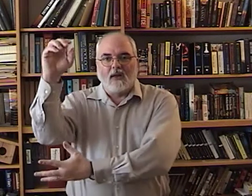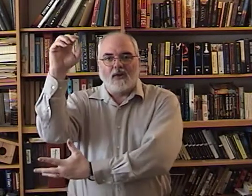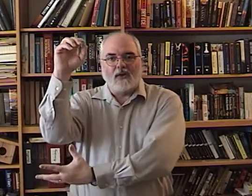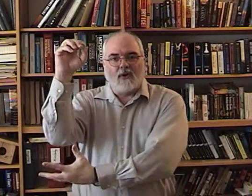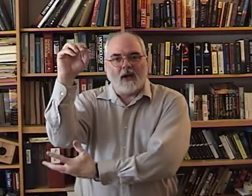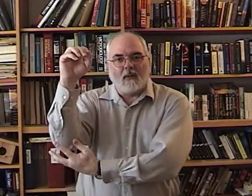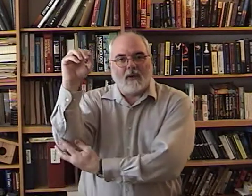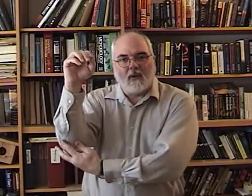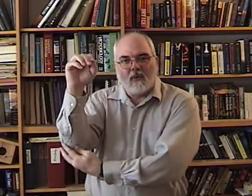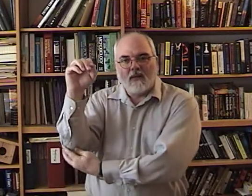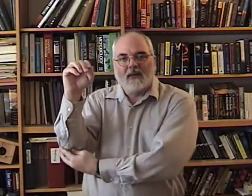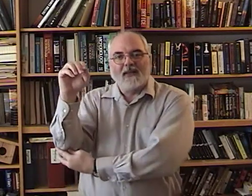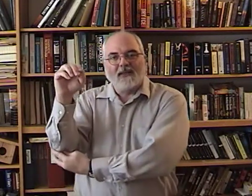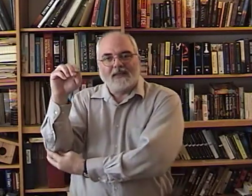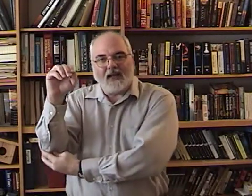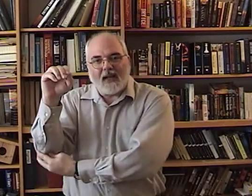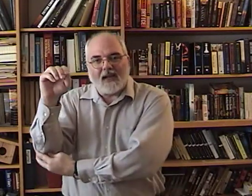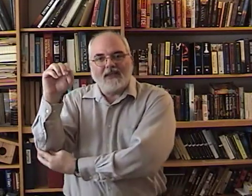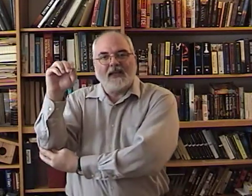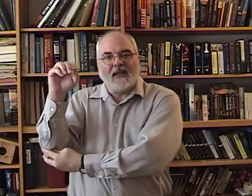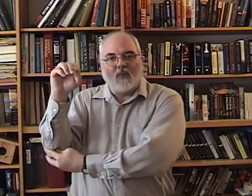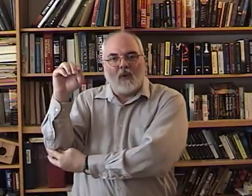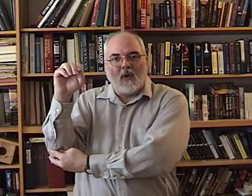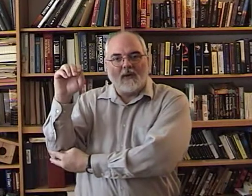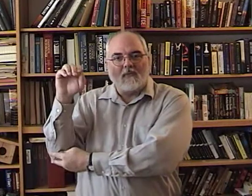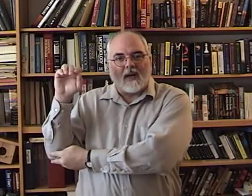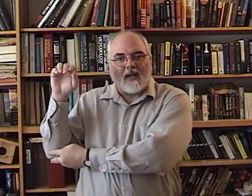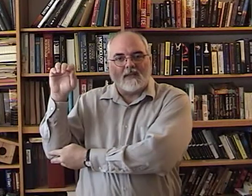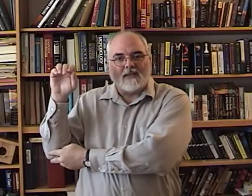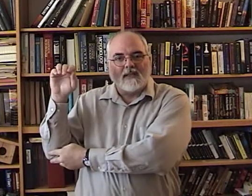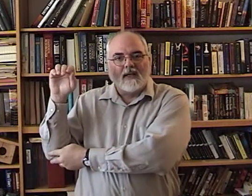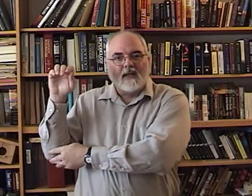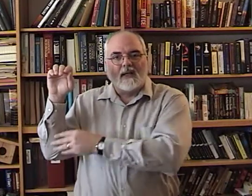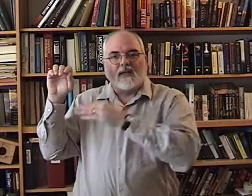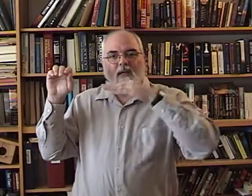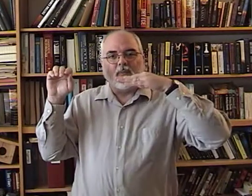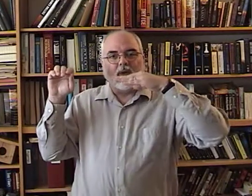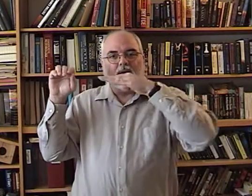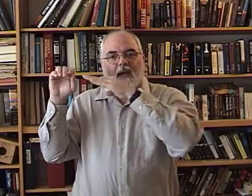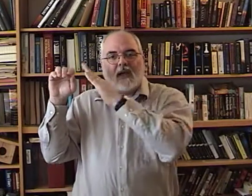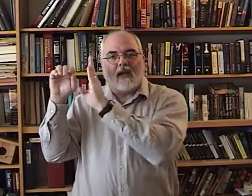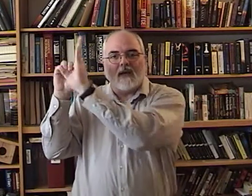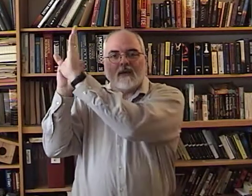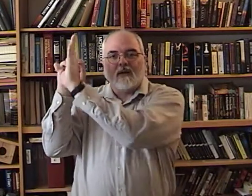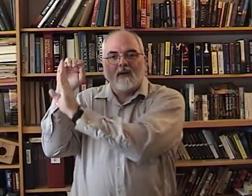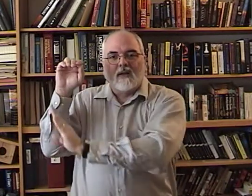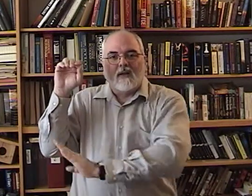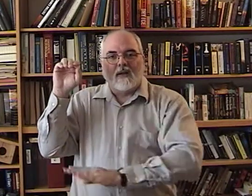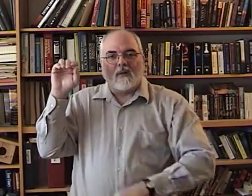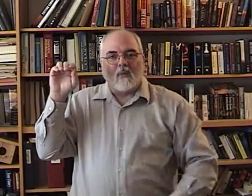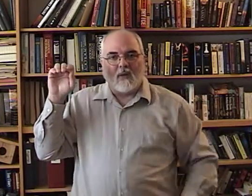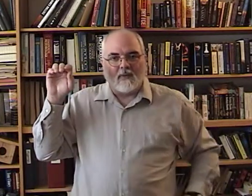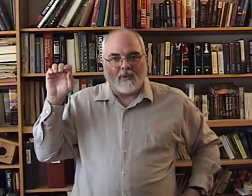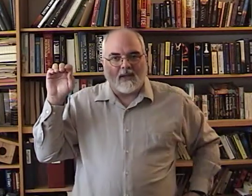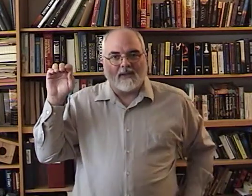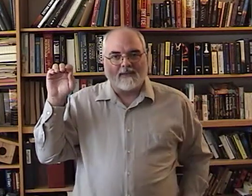Your elbow stays in one place, keeping your hand in one place.